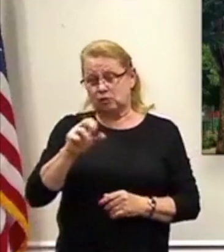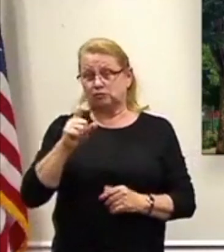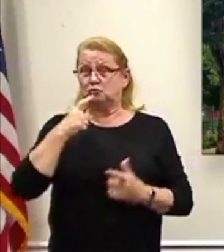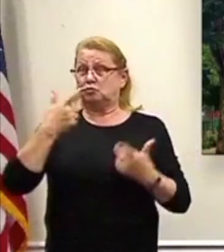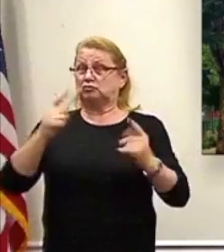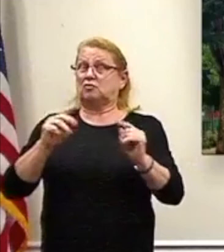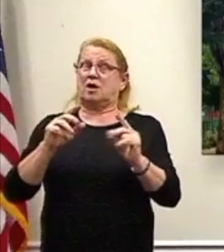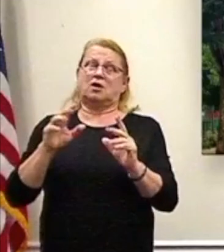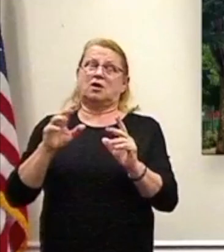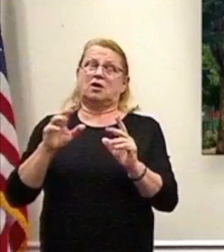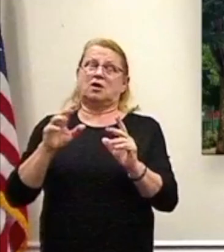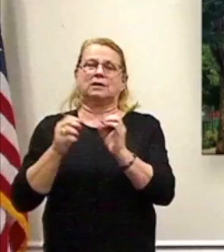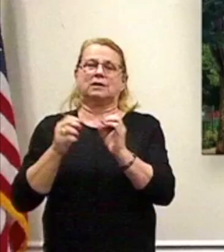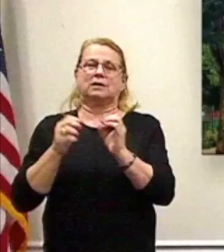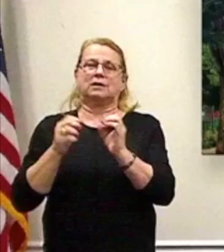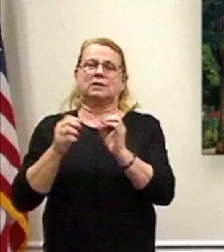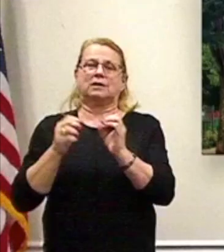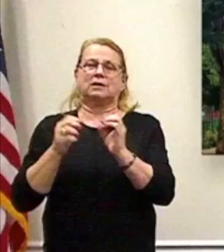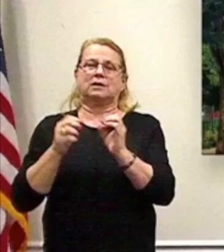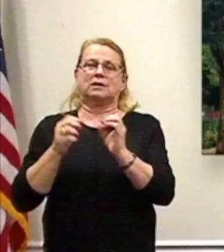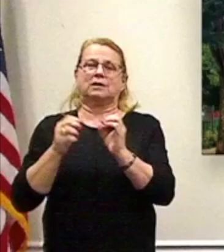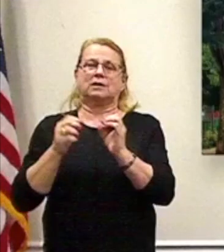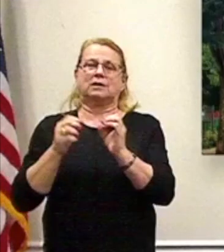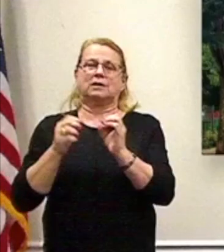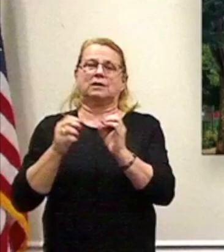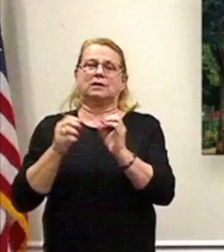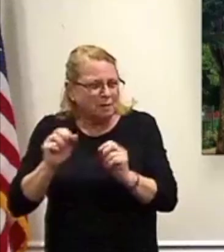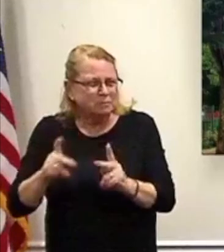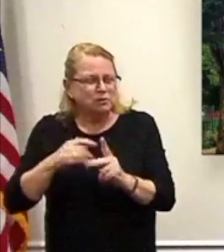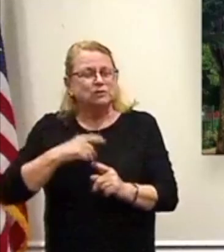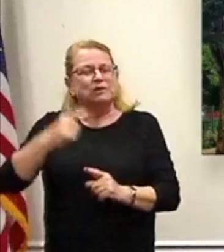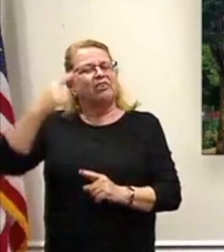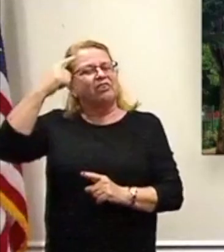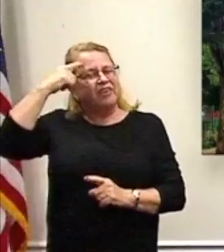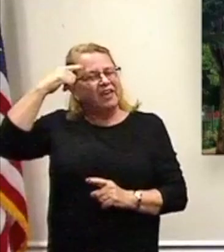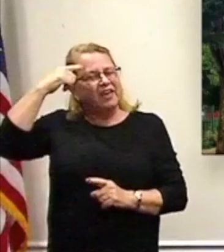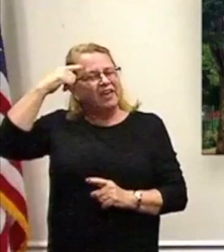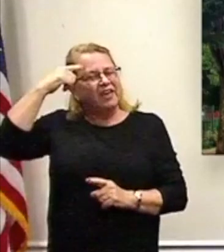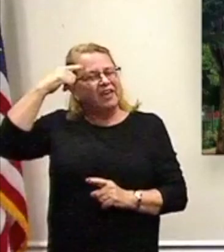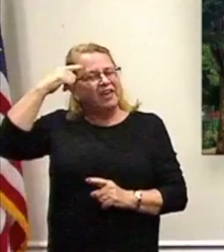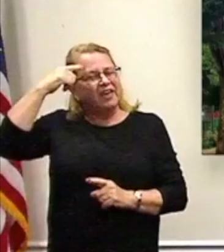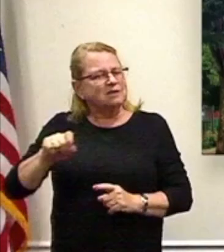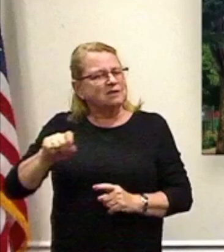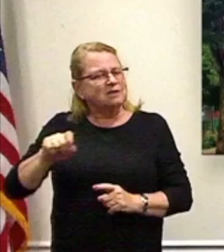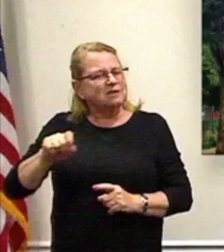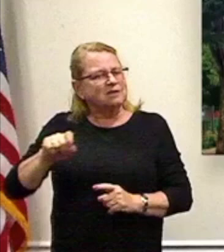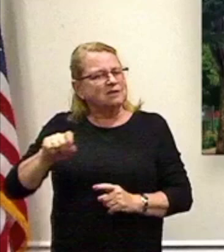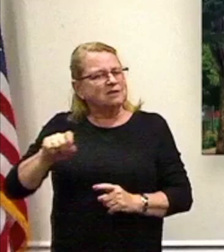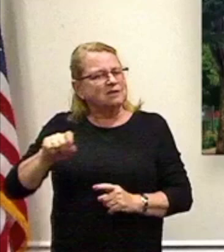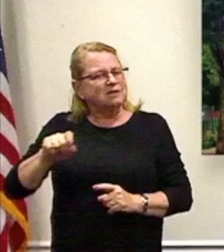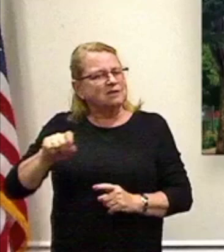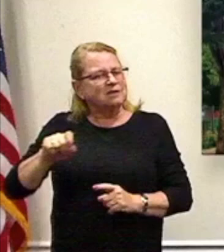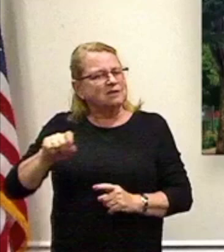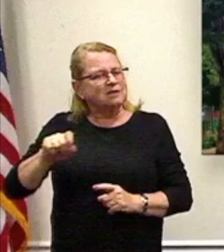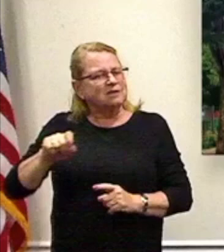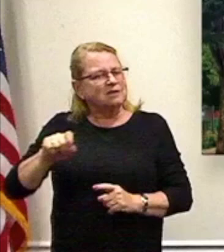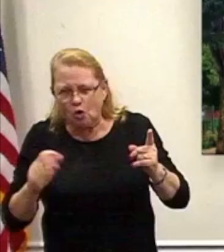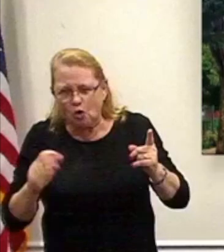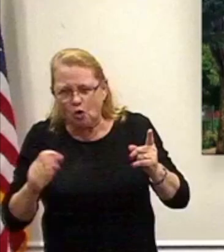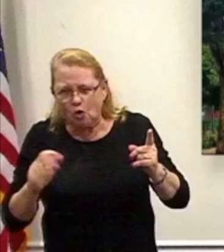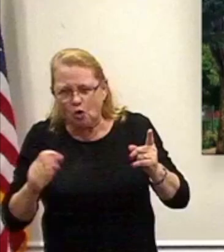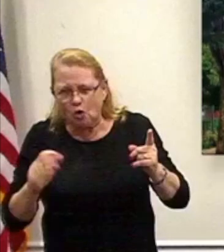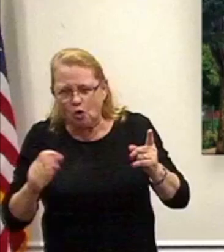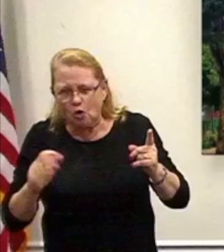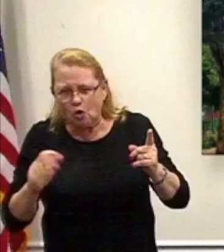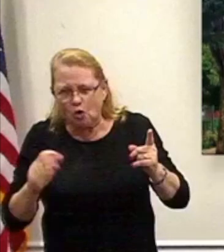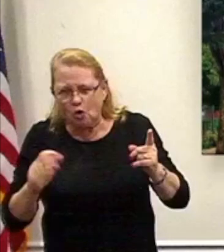There may be some out there. So please do visit ThinkDuchess online, thinkduchess.net, thinkduchess.com. ThinkDuchess.org. I'll